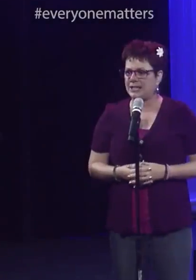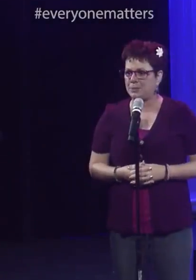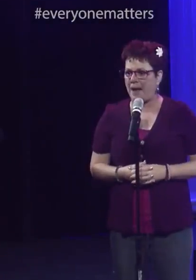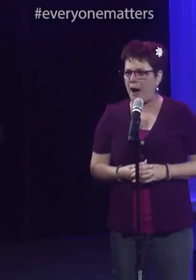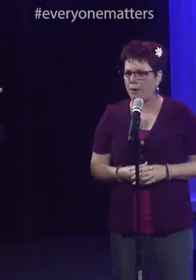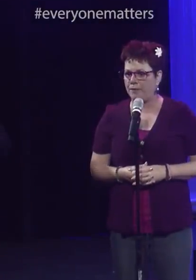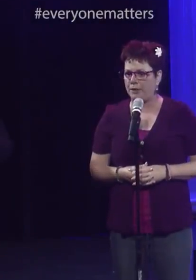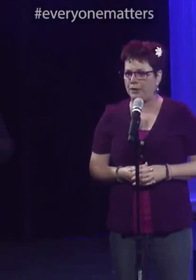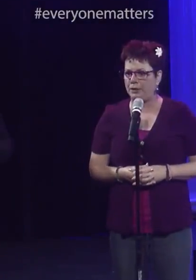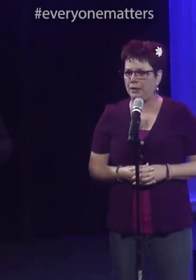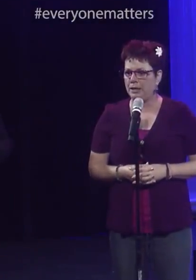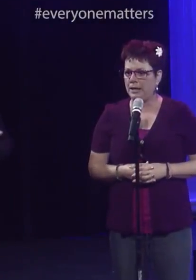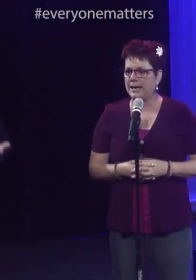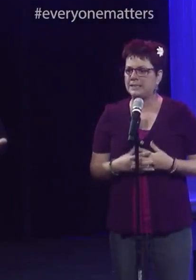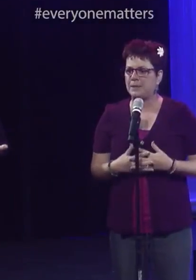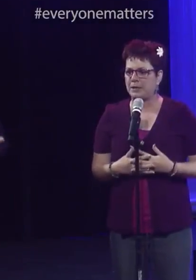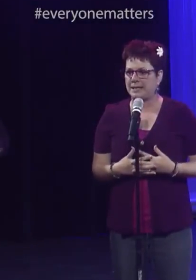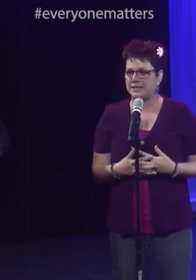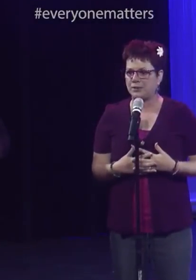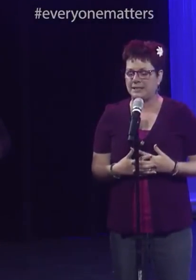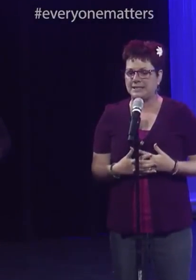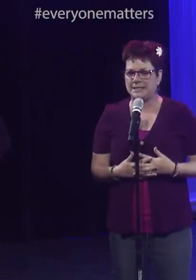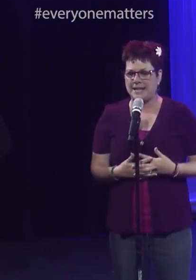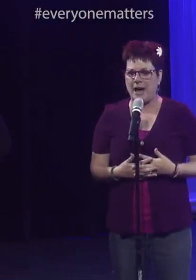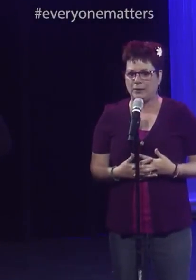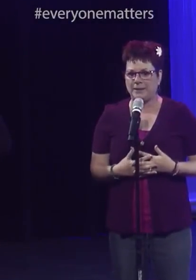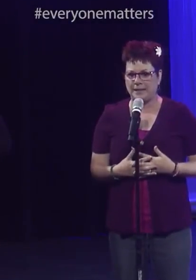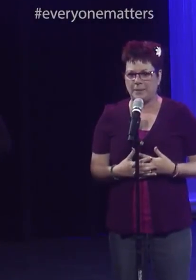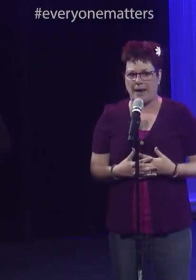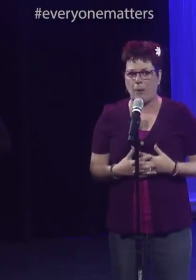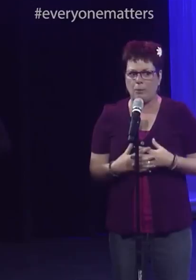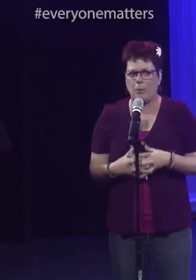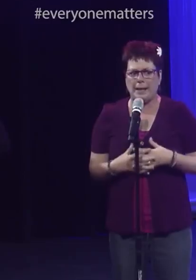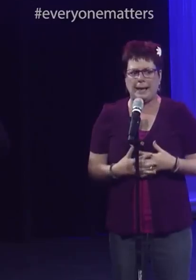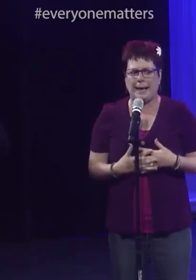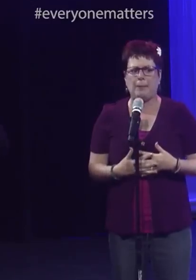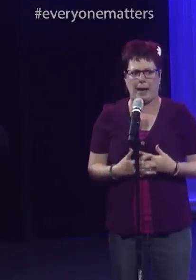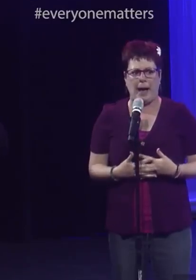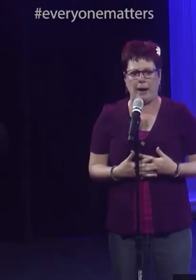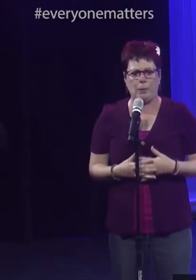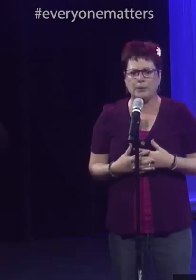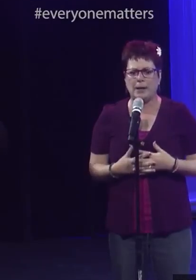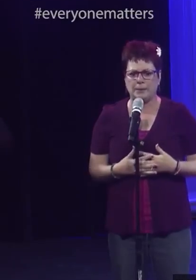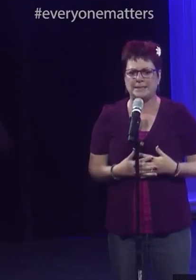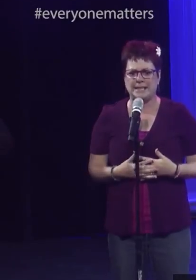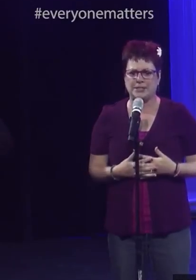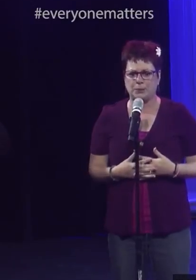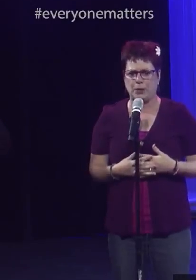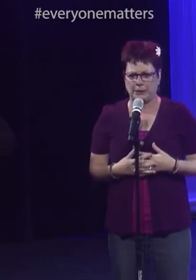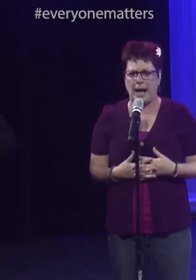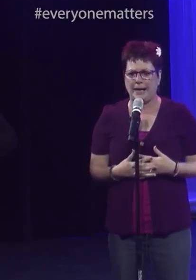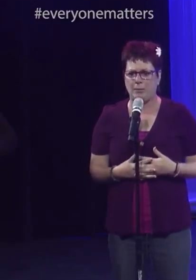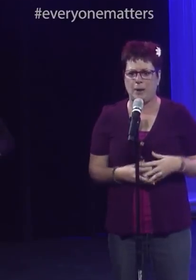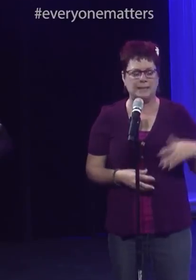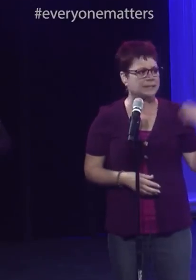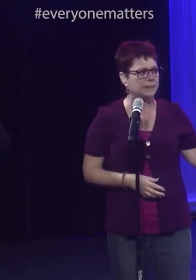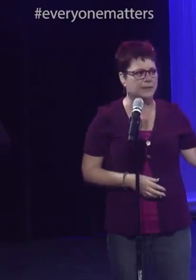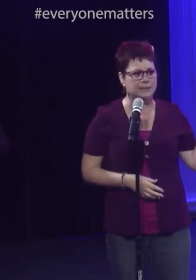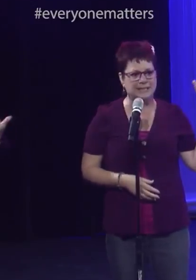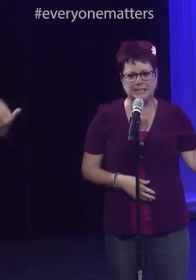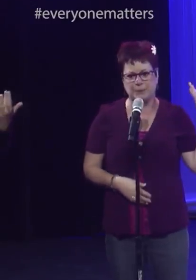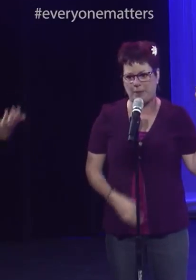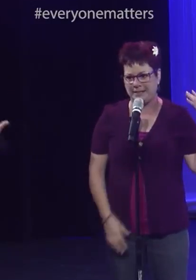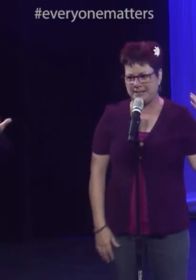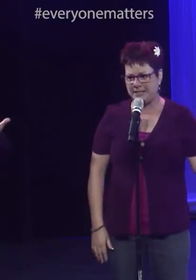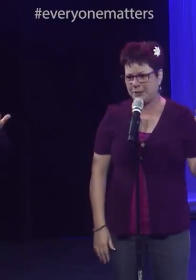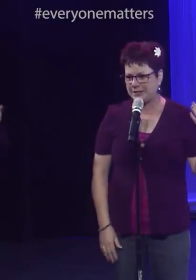It's such a powerful experience to really sit down and think about what am I? What do I want to say to the world? I am what? Some of